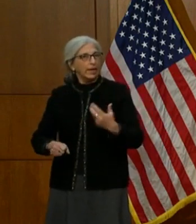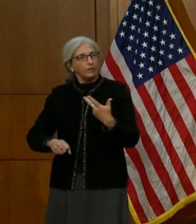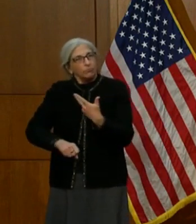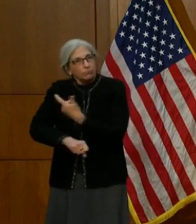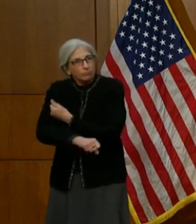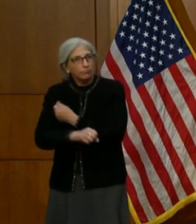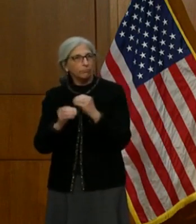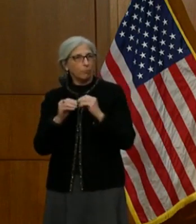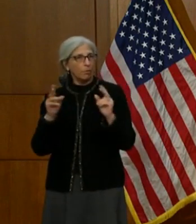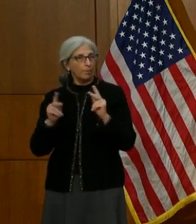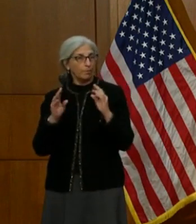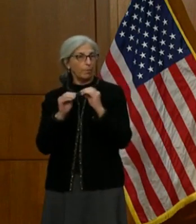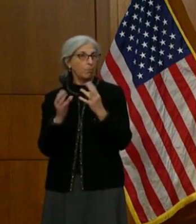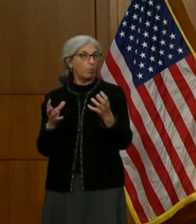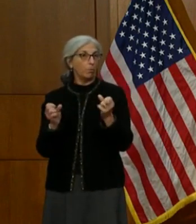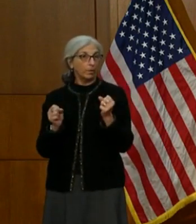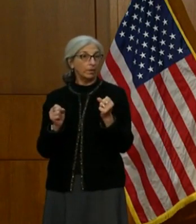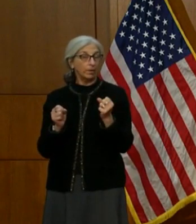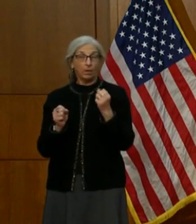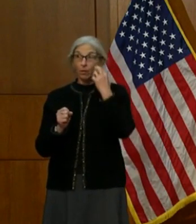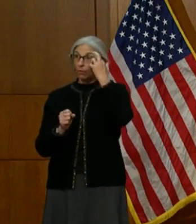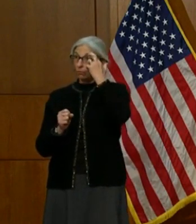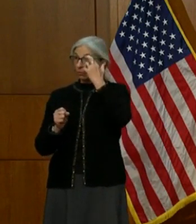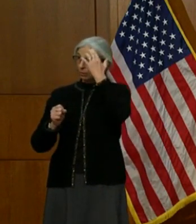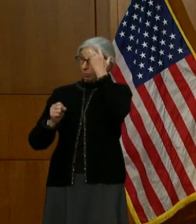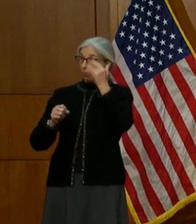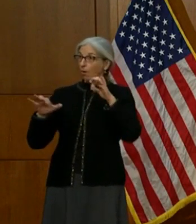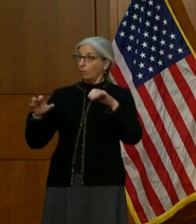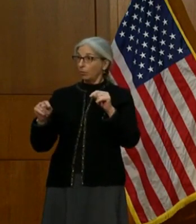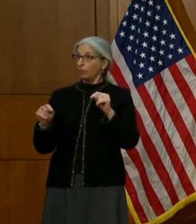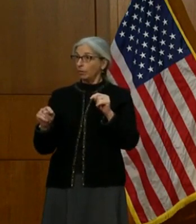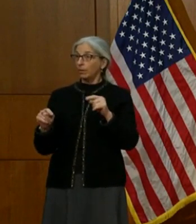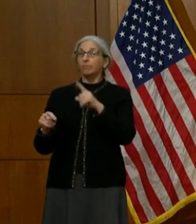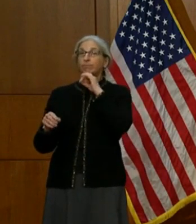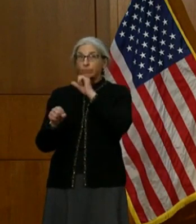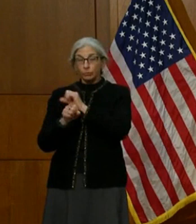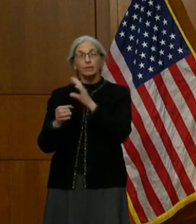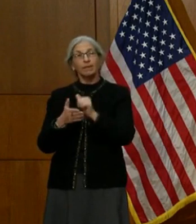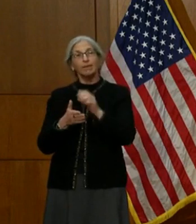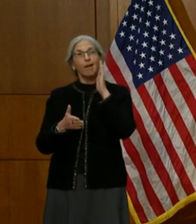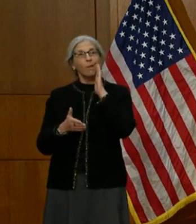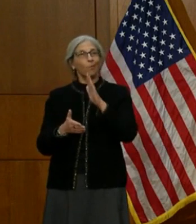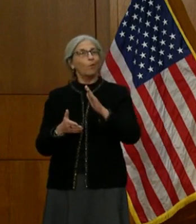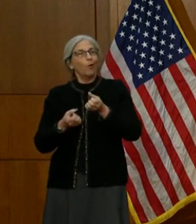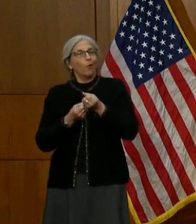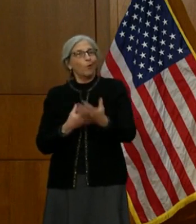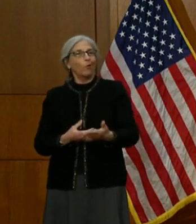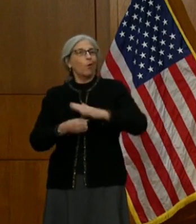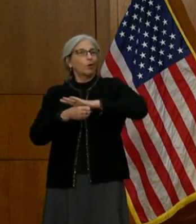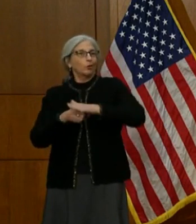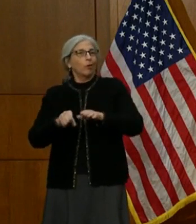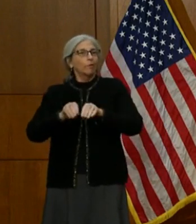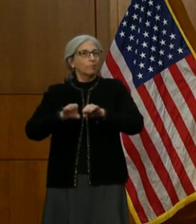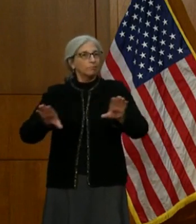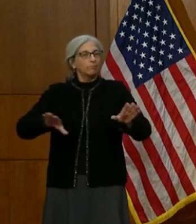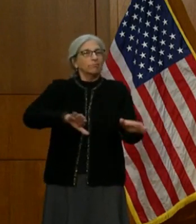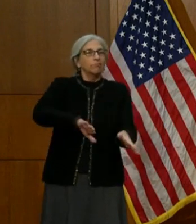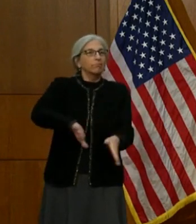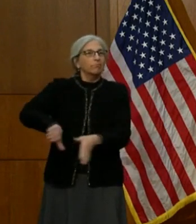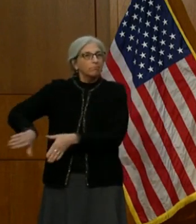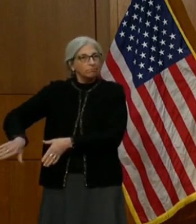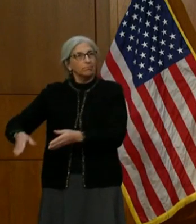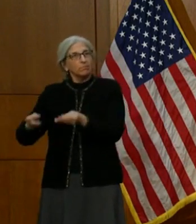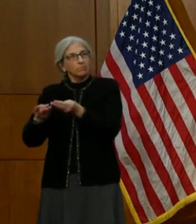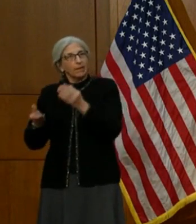we're doing this is, and I'm committed to it, that's what will put this pandemic in the rearview mirror. And I just, again, want to emphasize